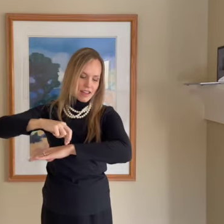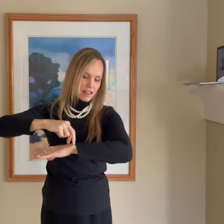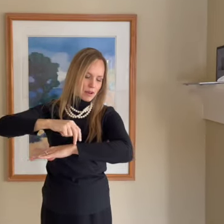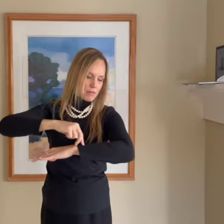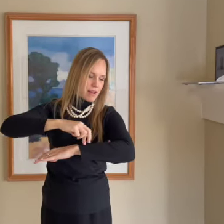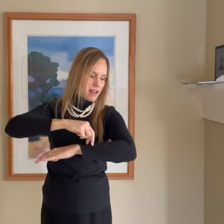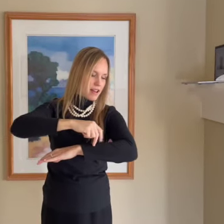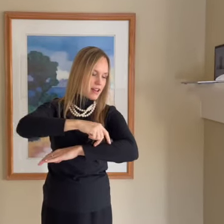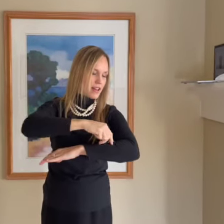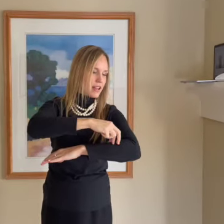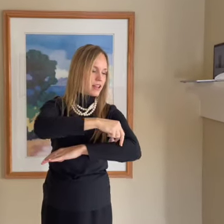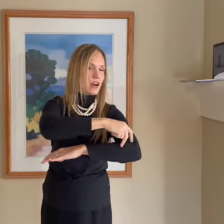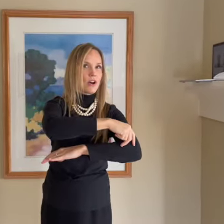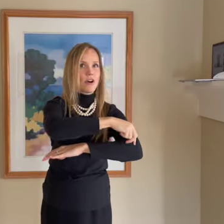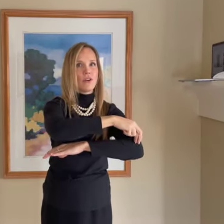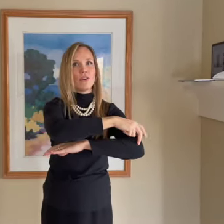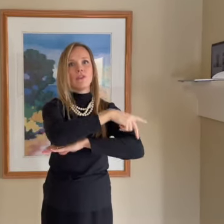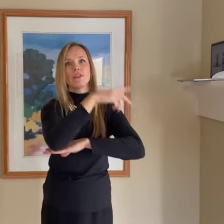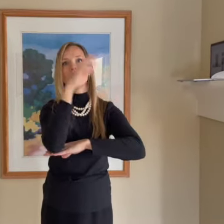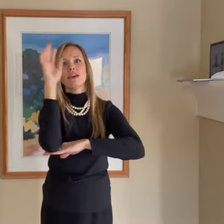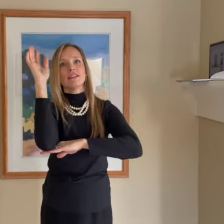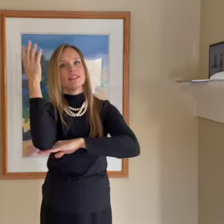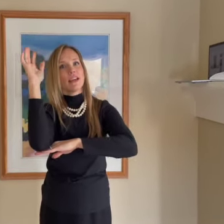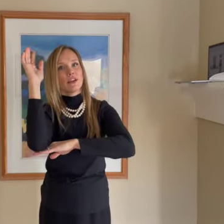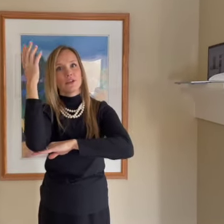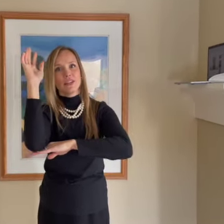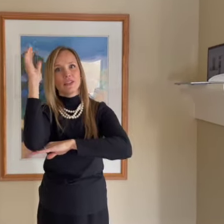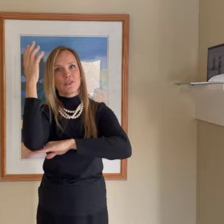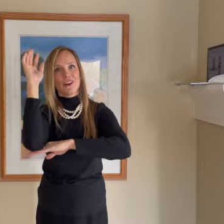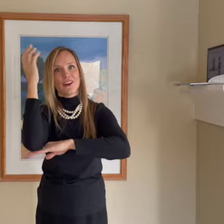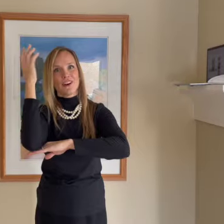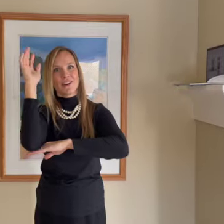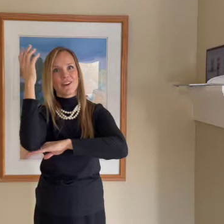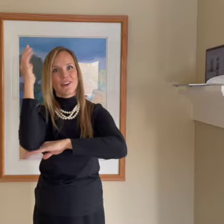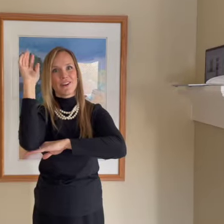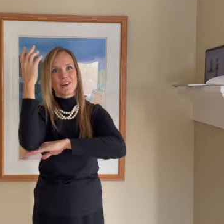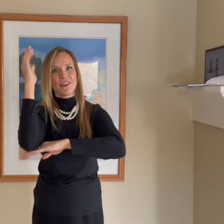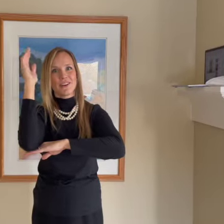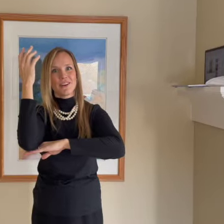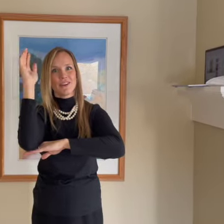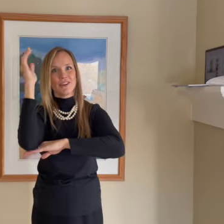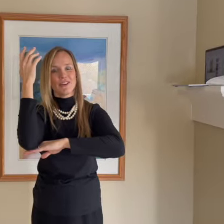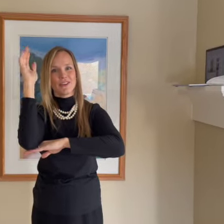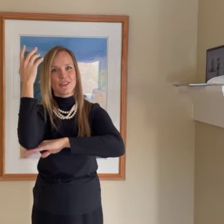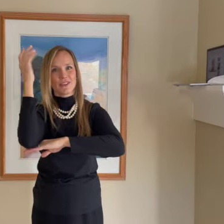my own sacred grove.